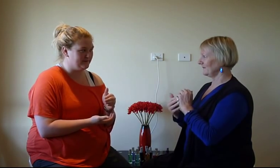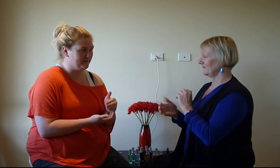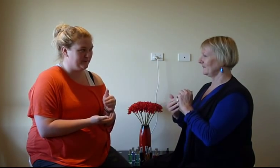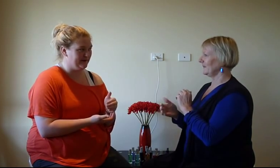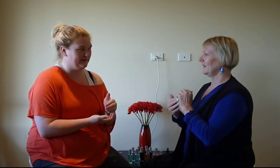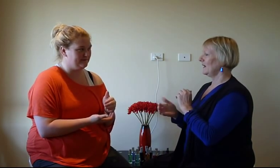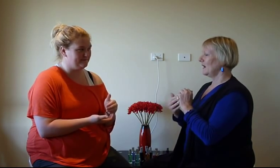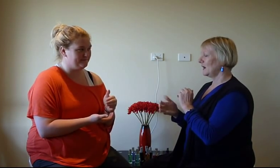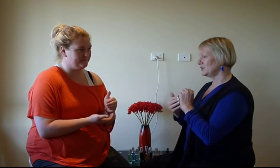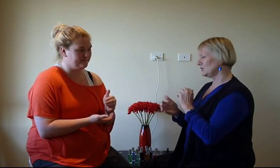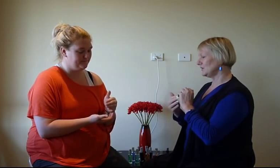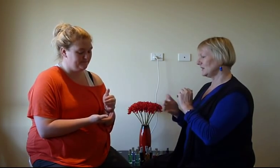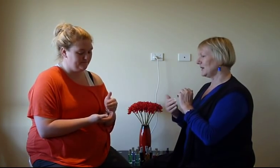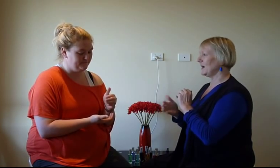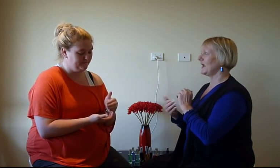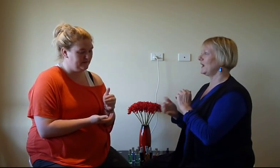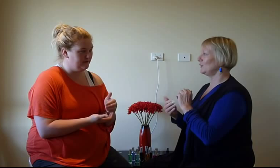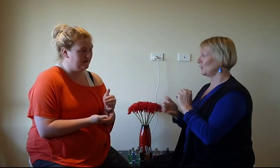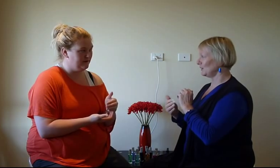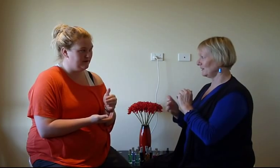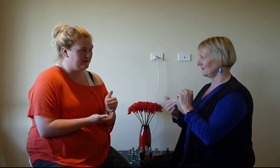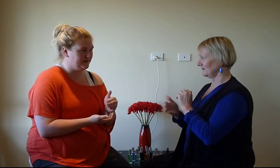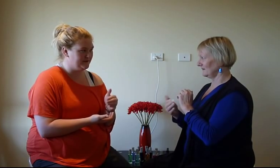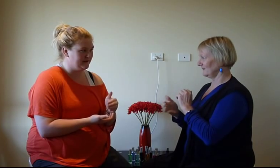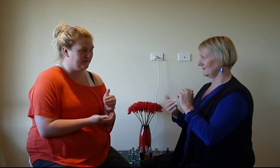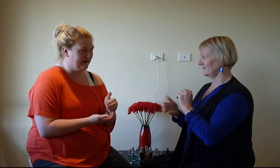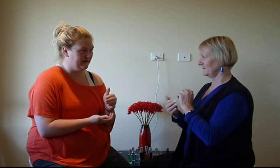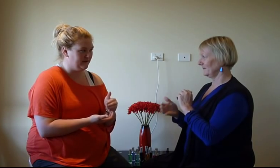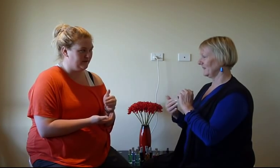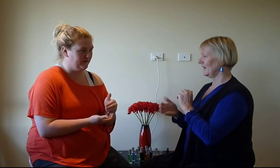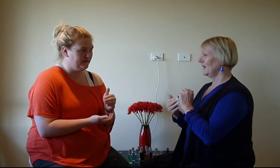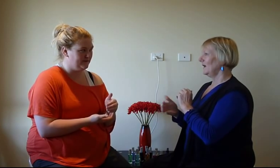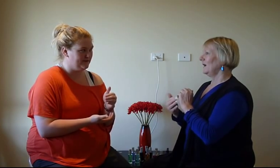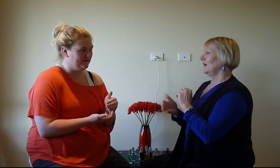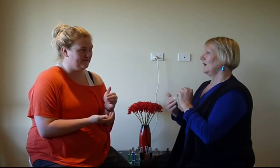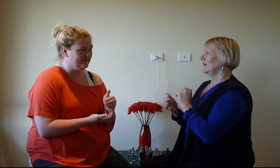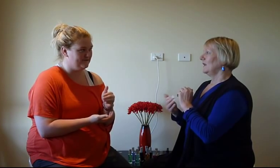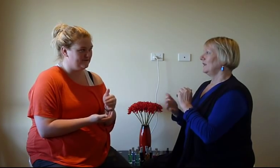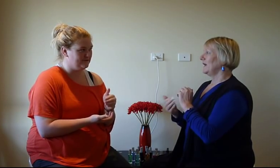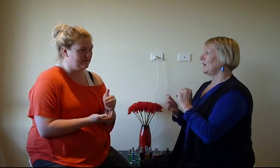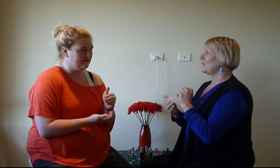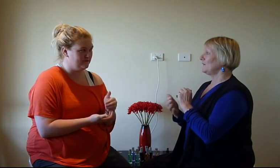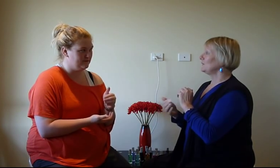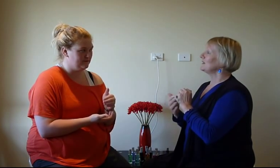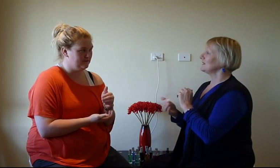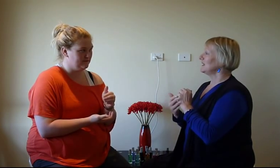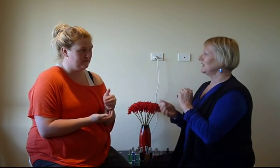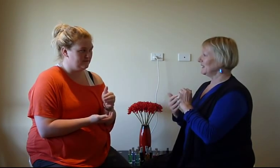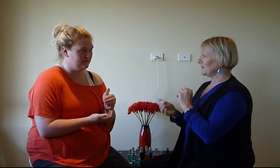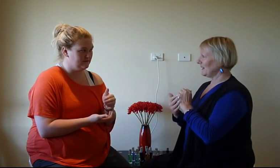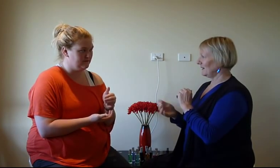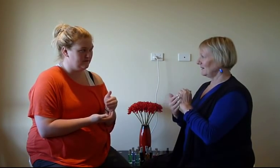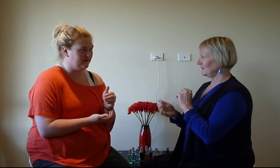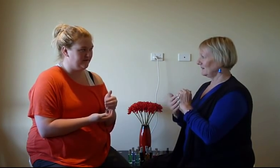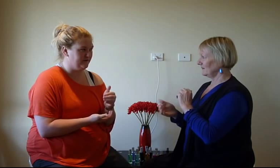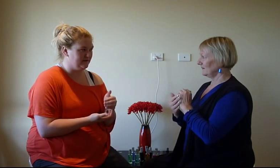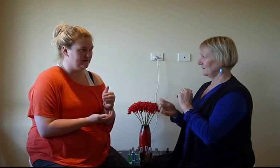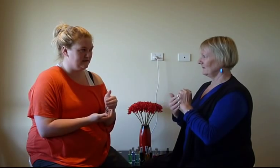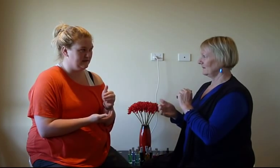sort of pain. I choose to let my hand know. I choose to let my hand know. That I feel this is healing pain. That I feel this is healing